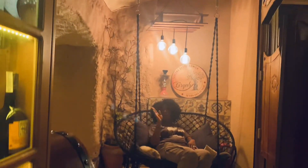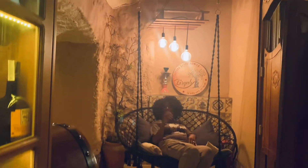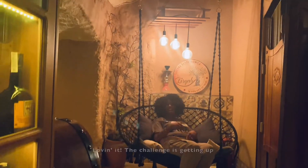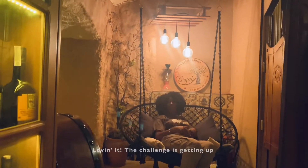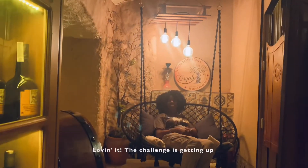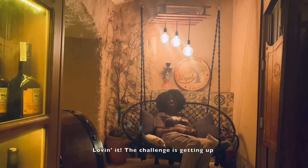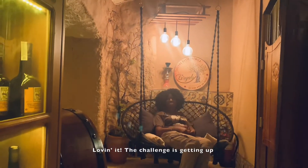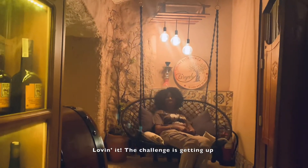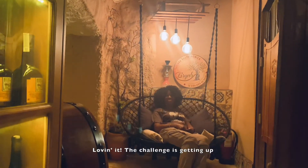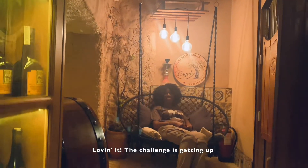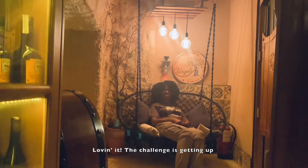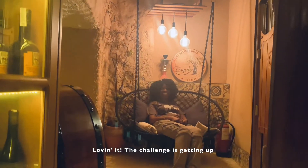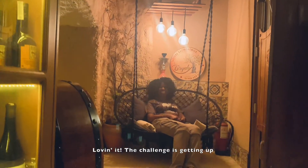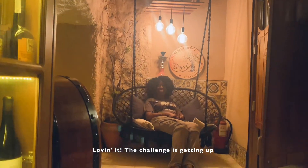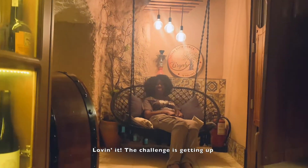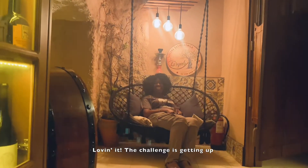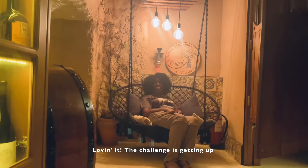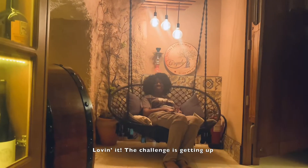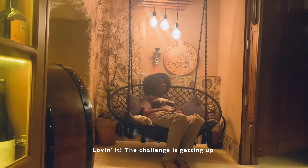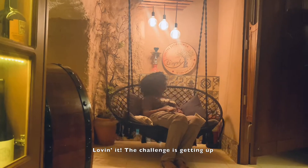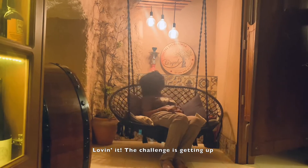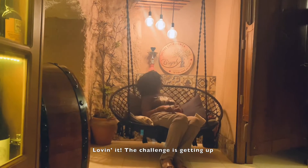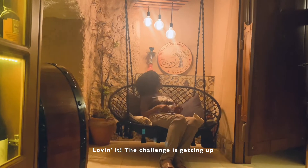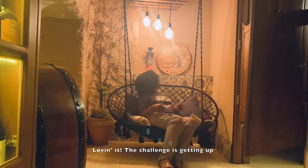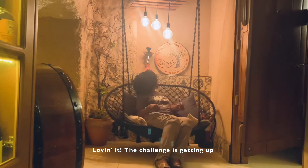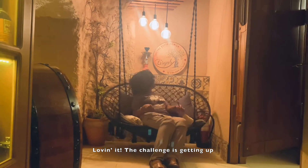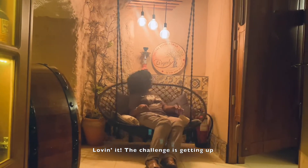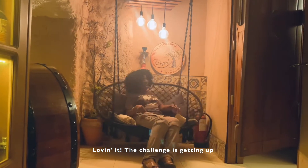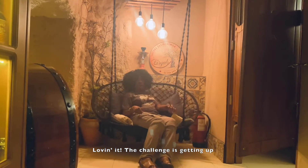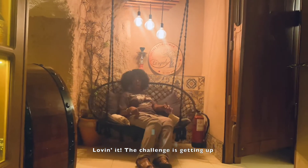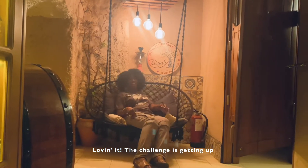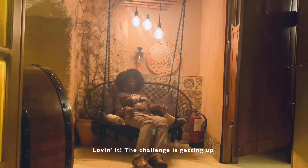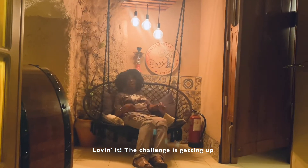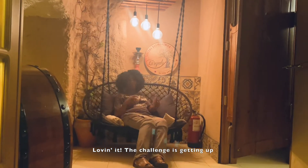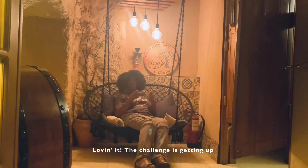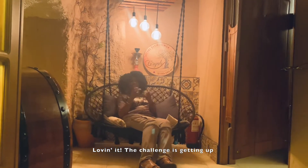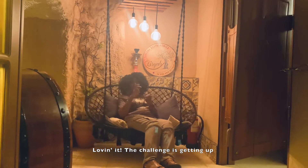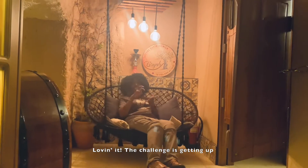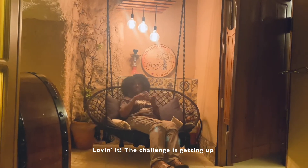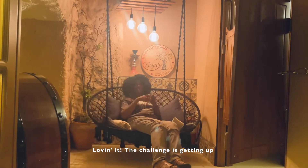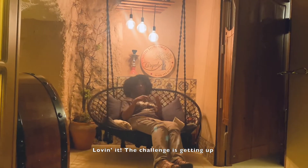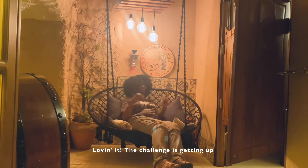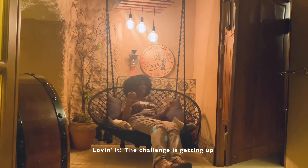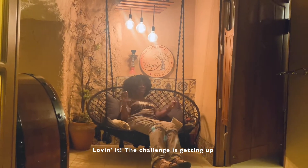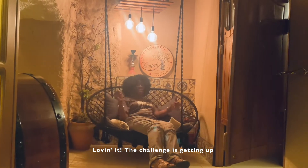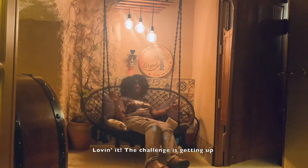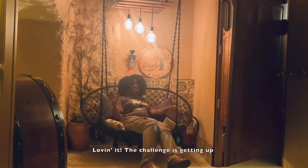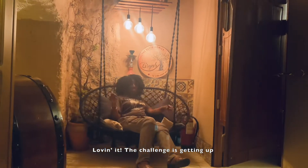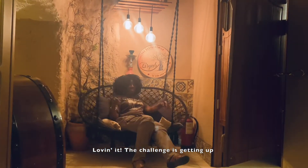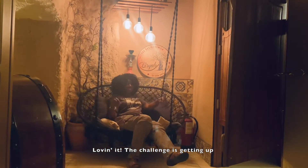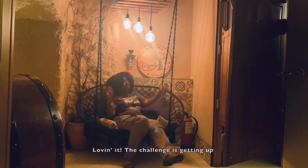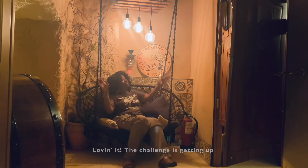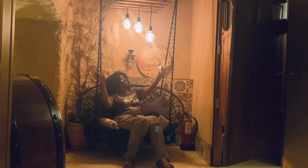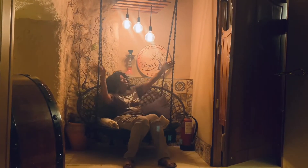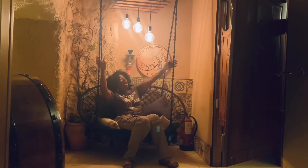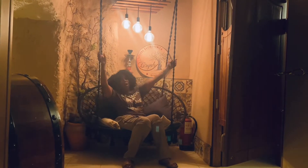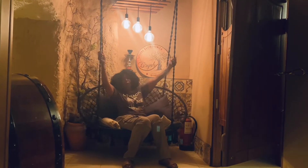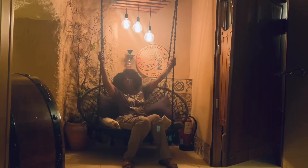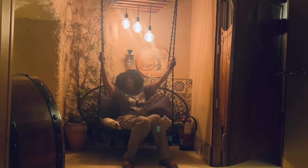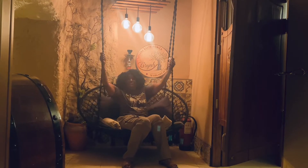loving it it now to try to get up out of here that's the challenge I think I think I think can